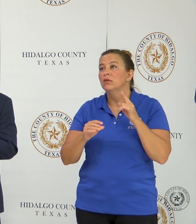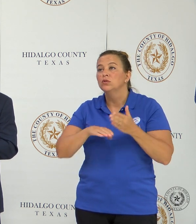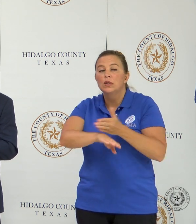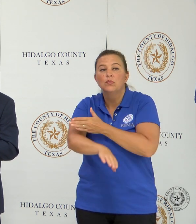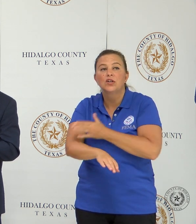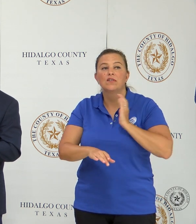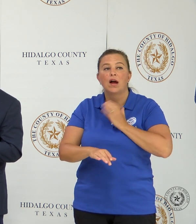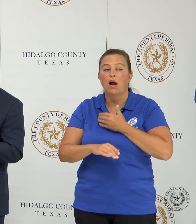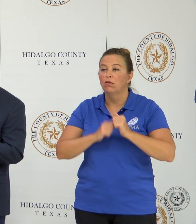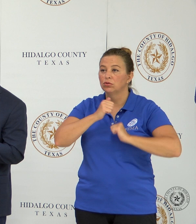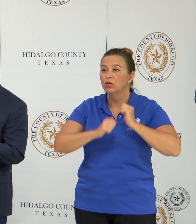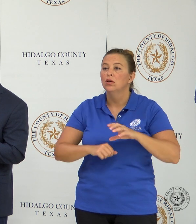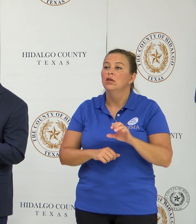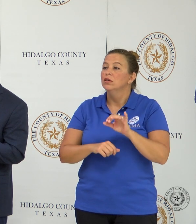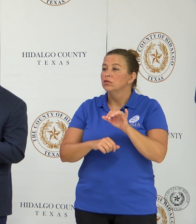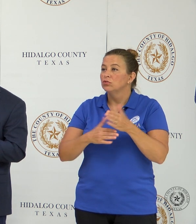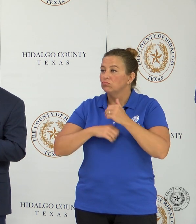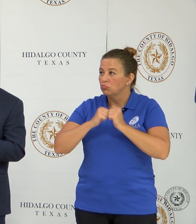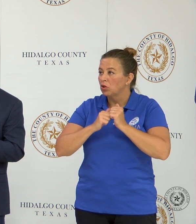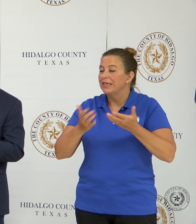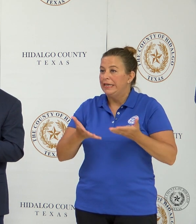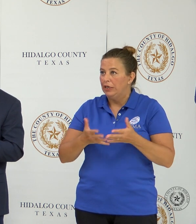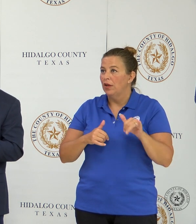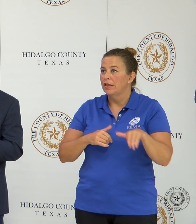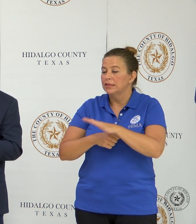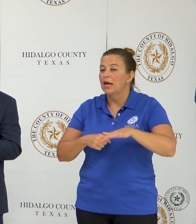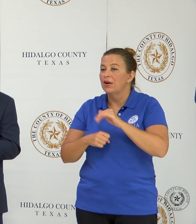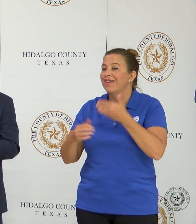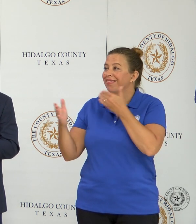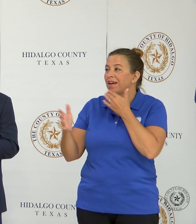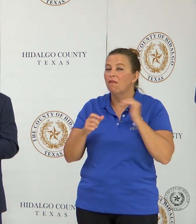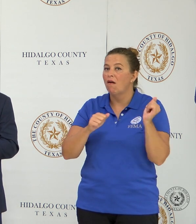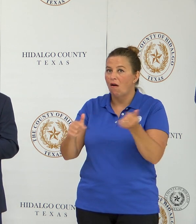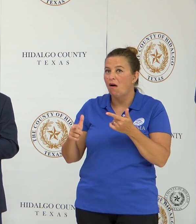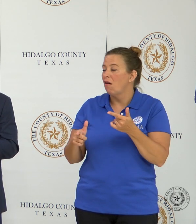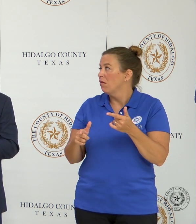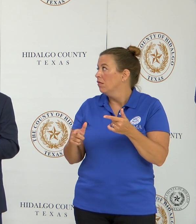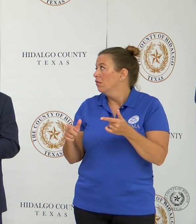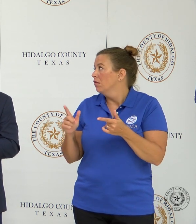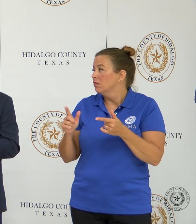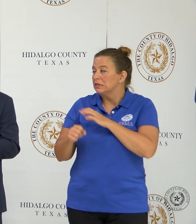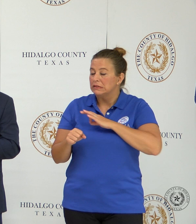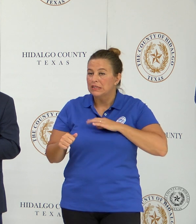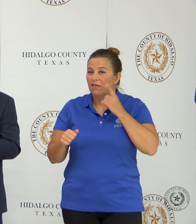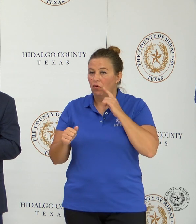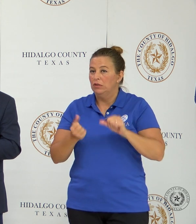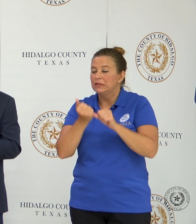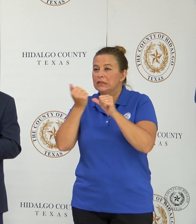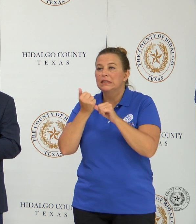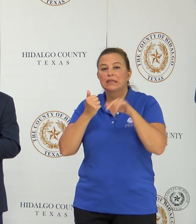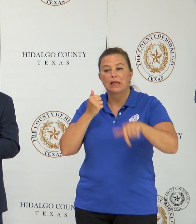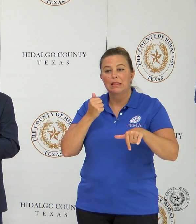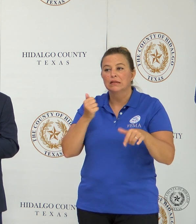area. Again, thank you to the Department of Emergency Management, to Chief Saldana and all of his staff for their assistance during this rain event and will continue to